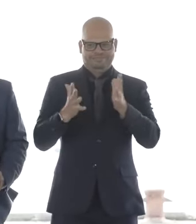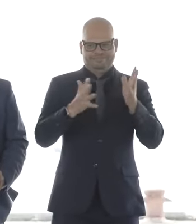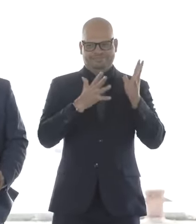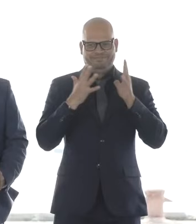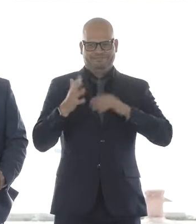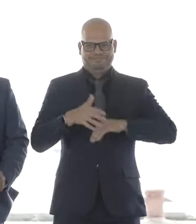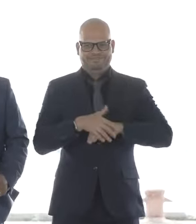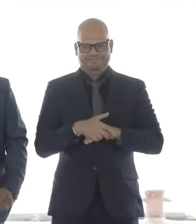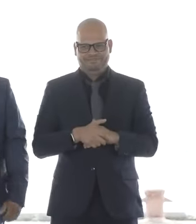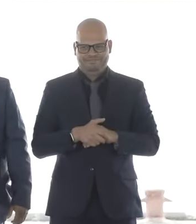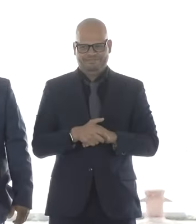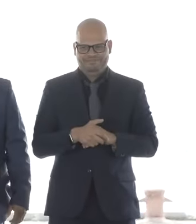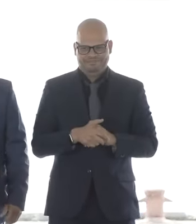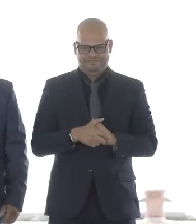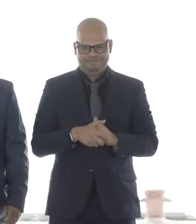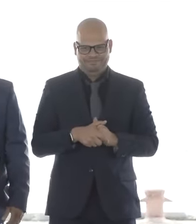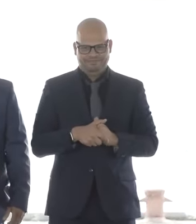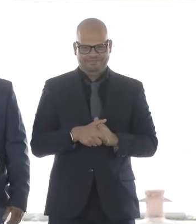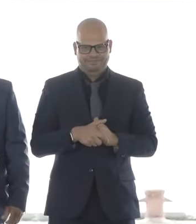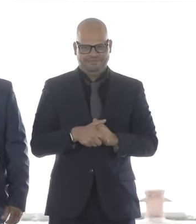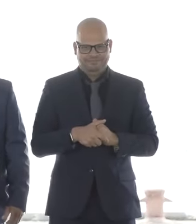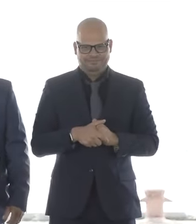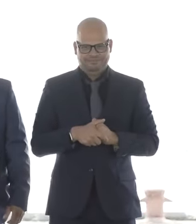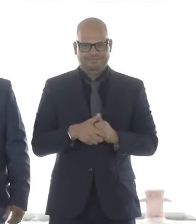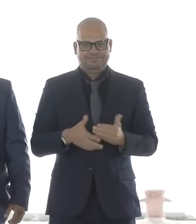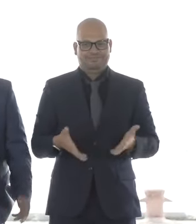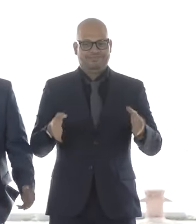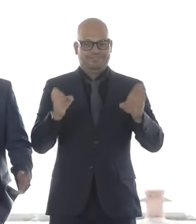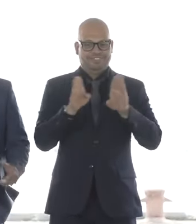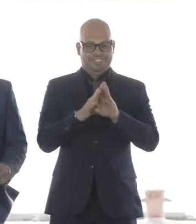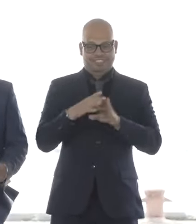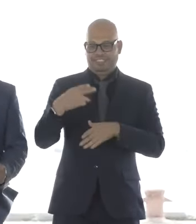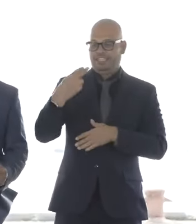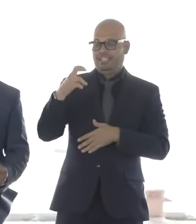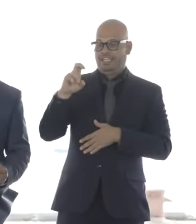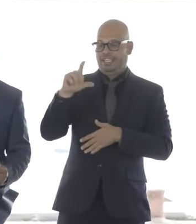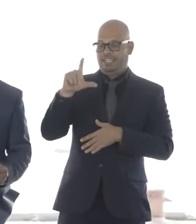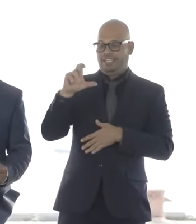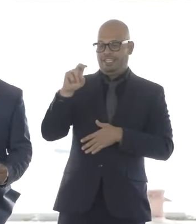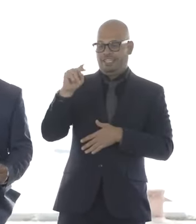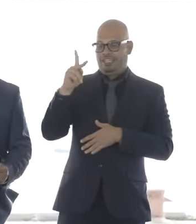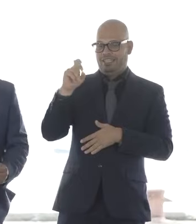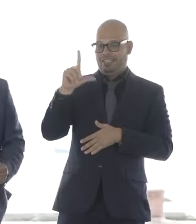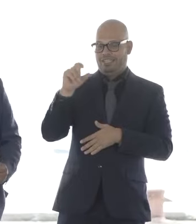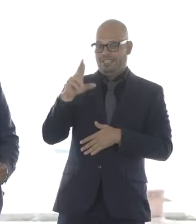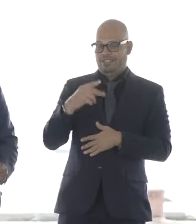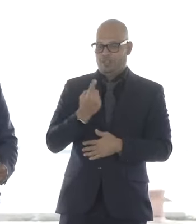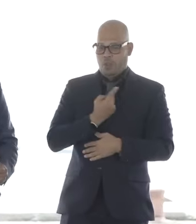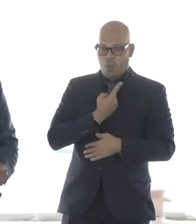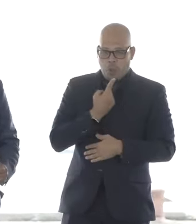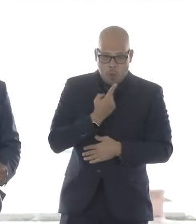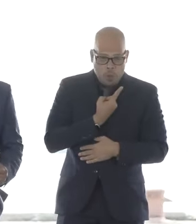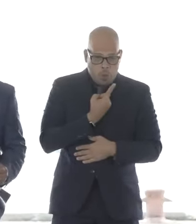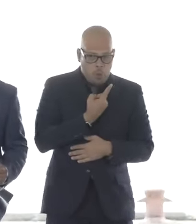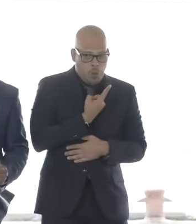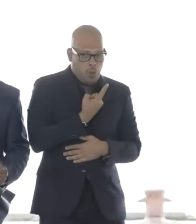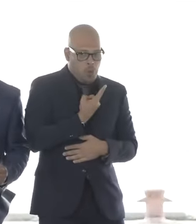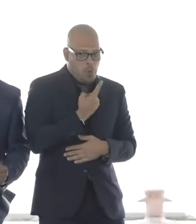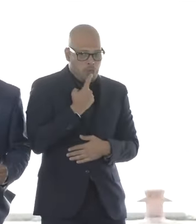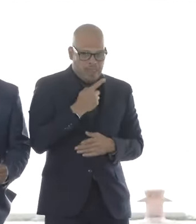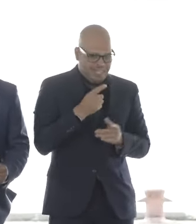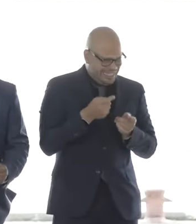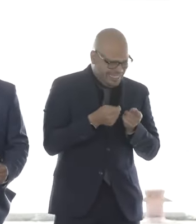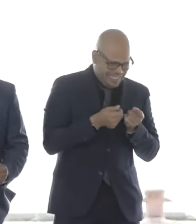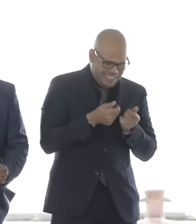And I close with a quote from Helen Keller. Alone, we can do so little, but together, we can do